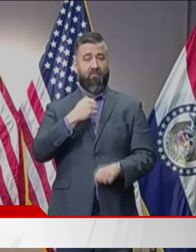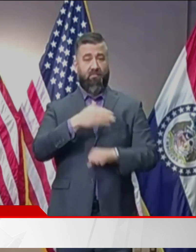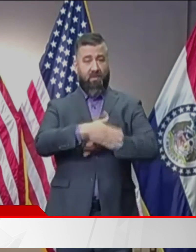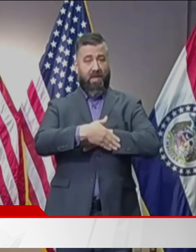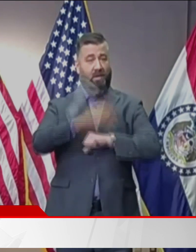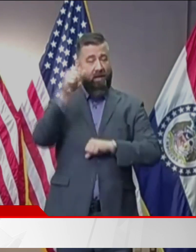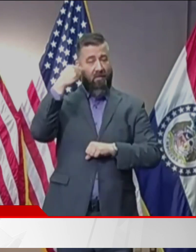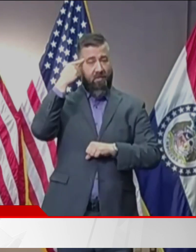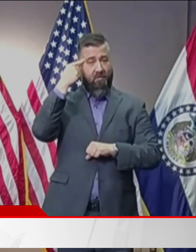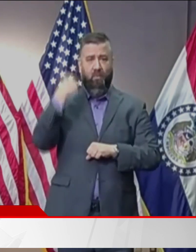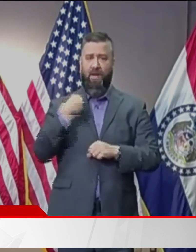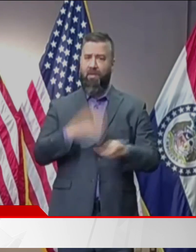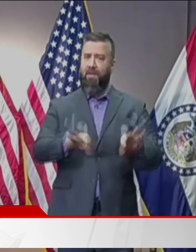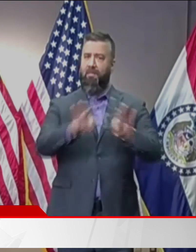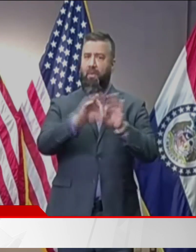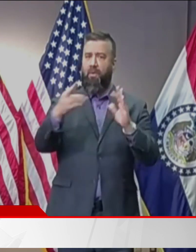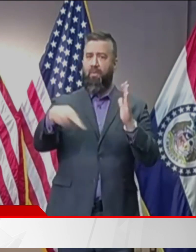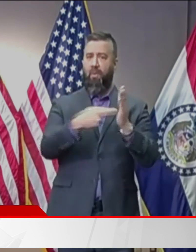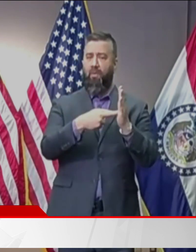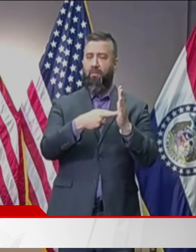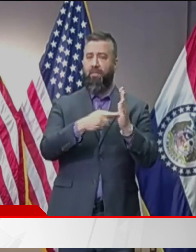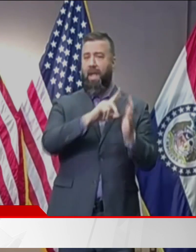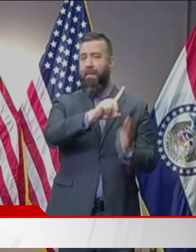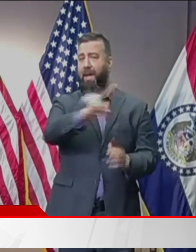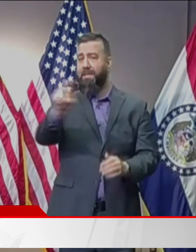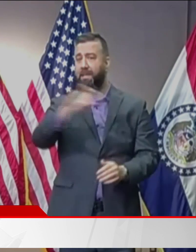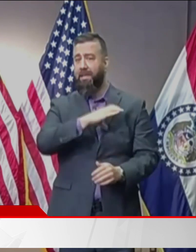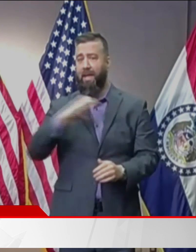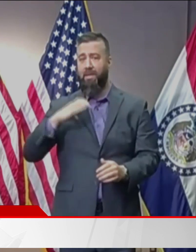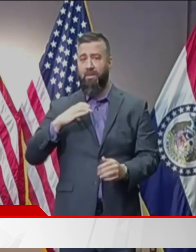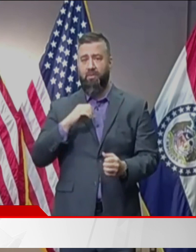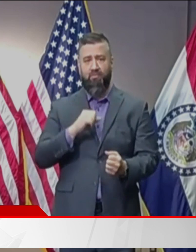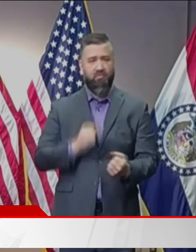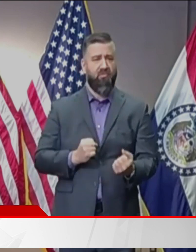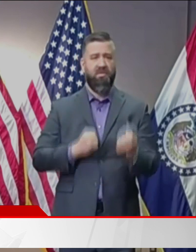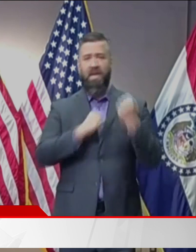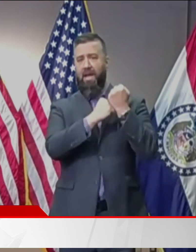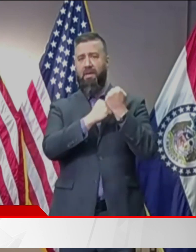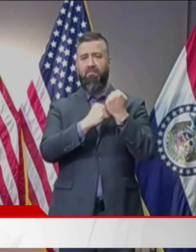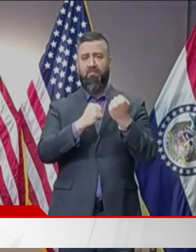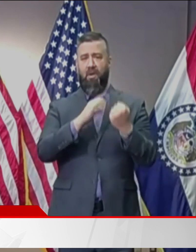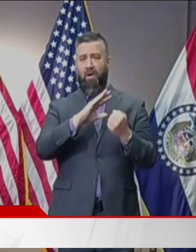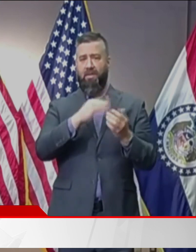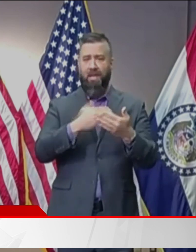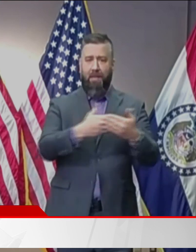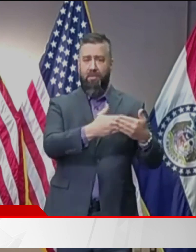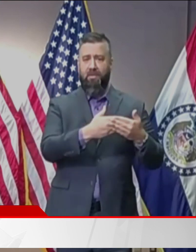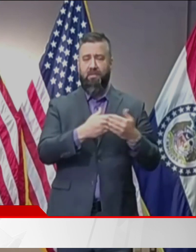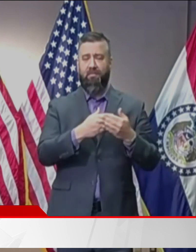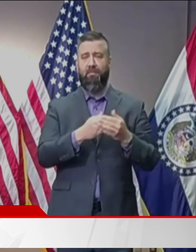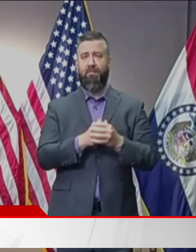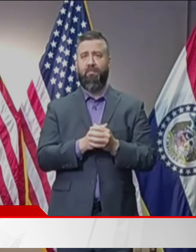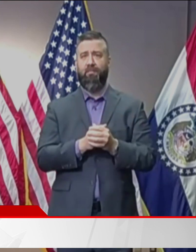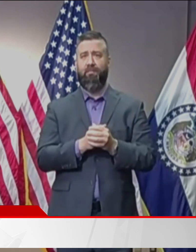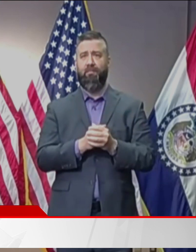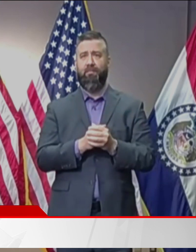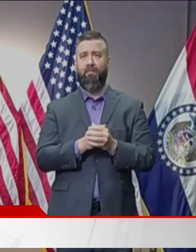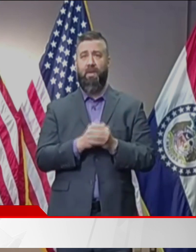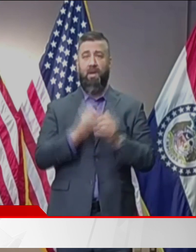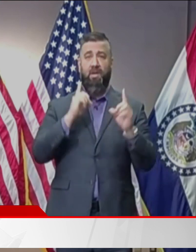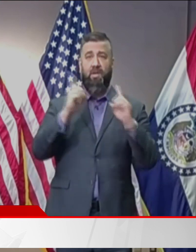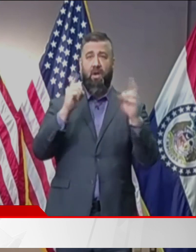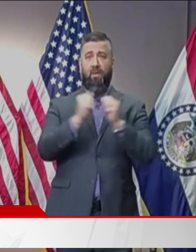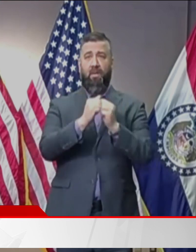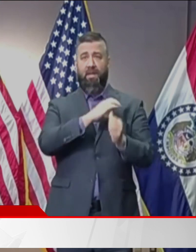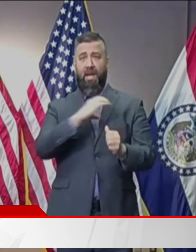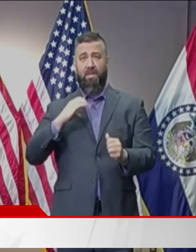council to help us stand up for our friends and neighbors facing evictions. Talking with council members over the past few weeks, I know that